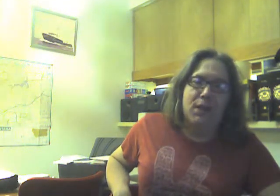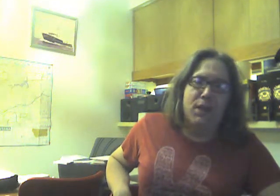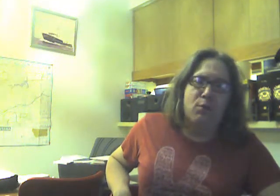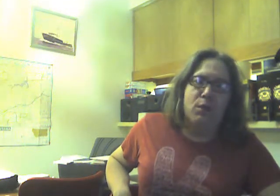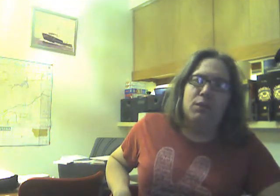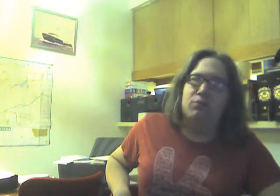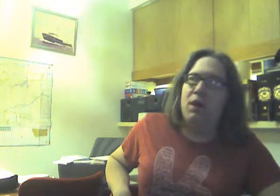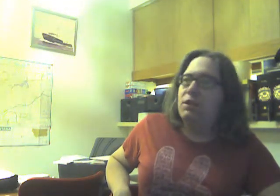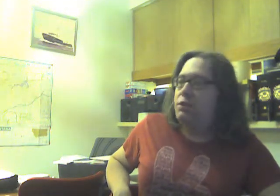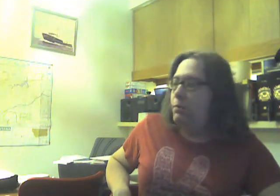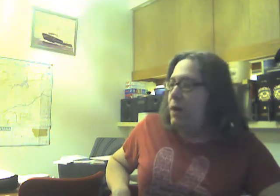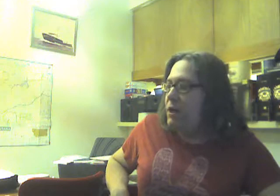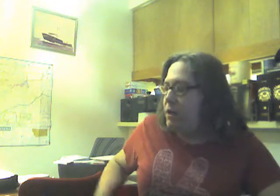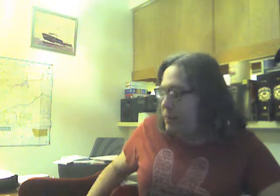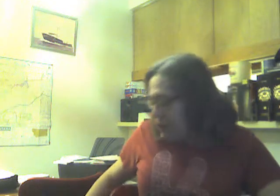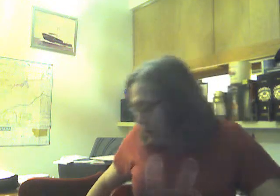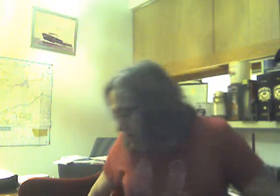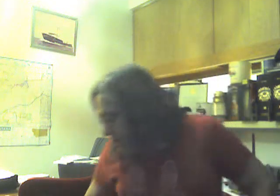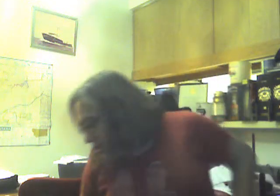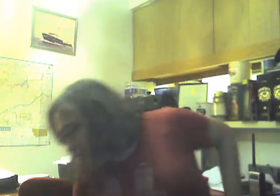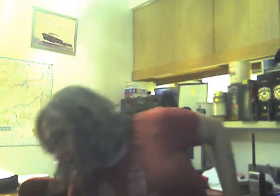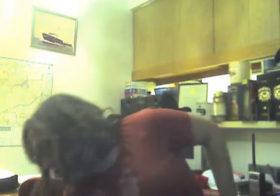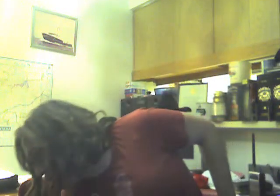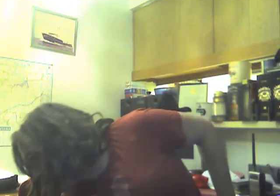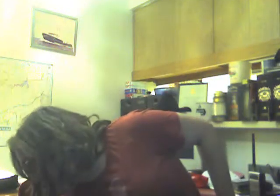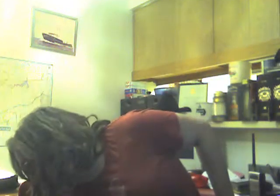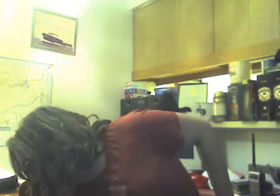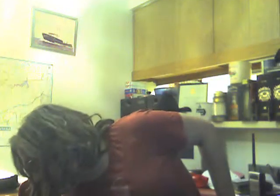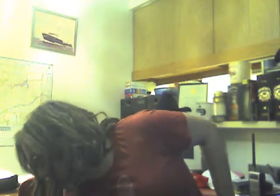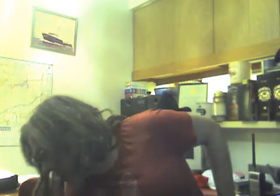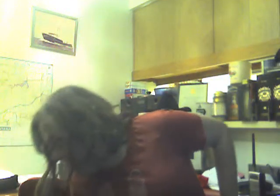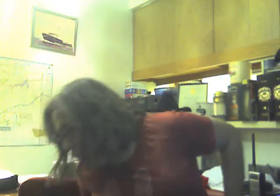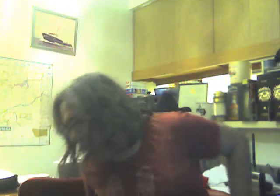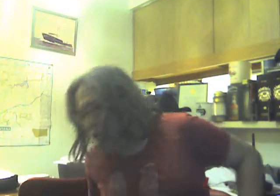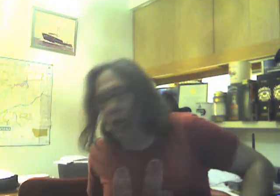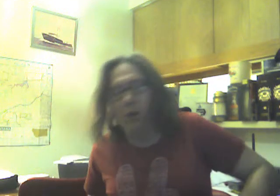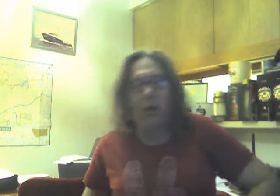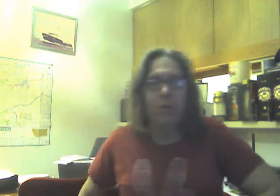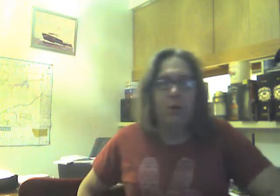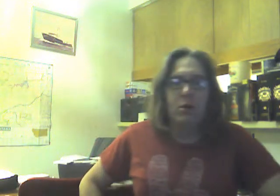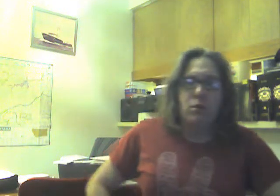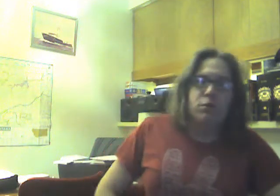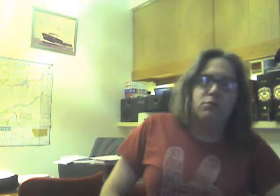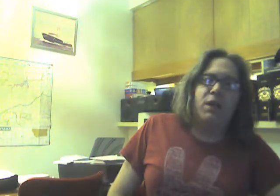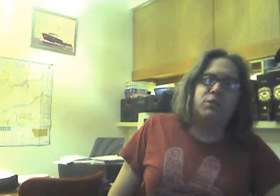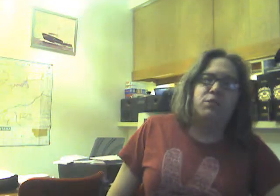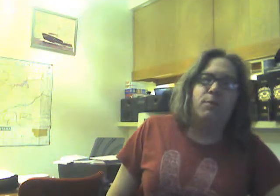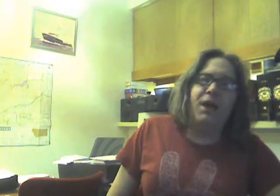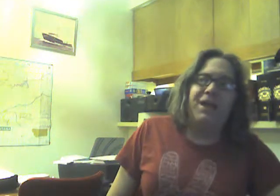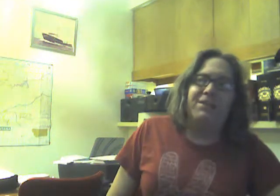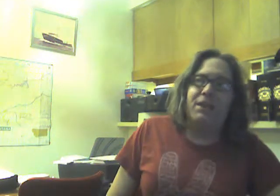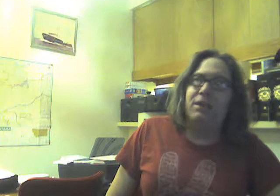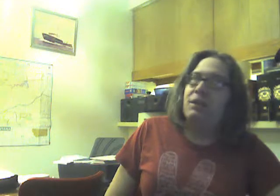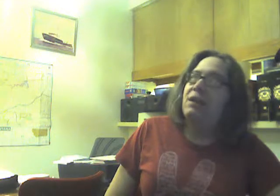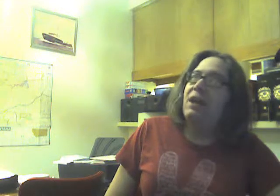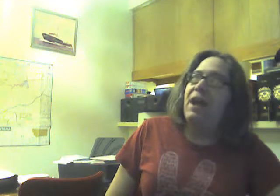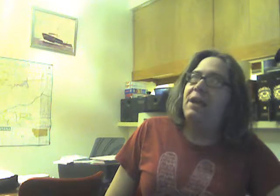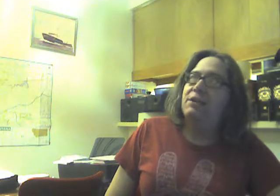Anyways, trying to steal my identity. If you're going to be doing these jokes, you might as well pull a chair up. Trying to steal my identity and,